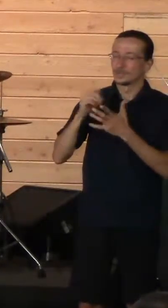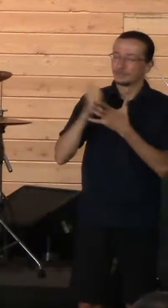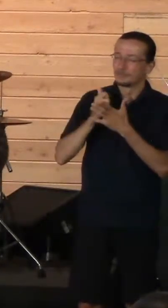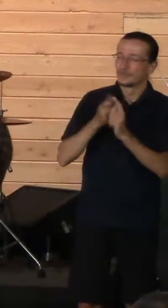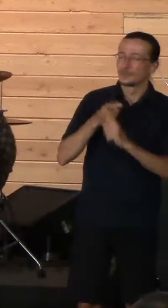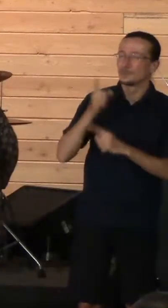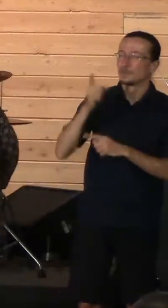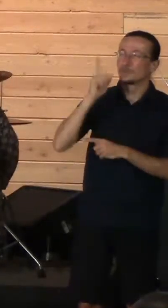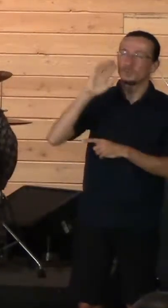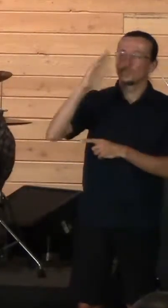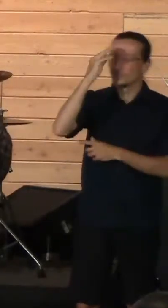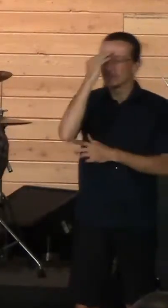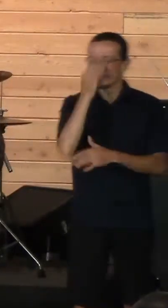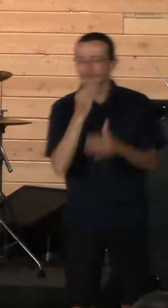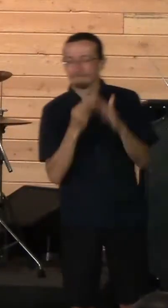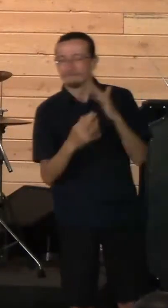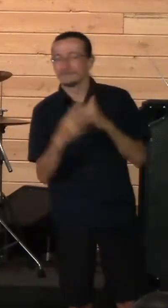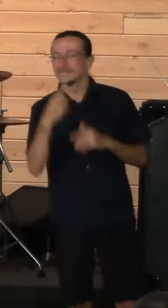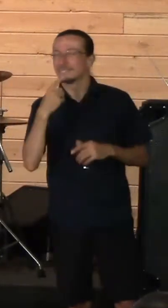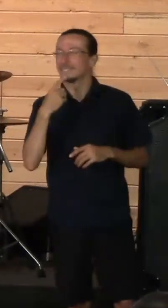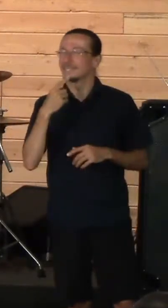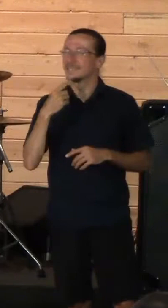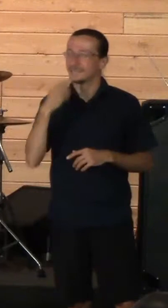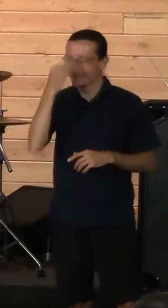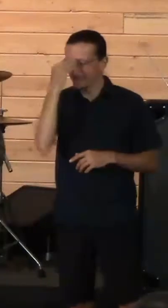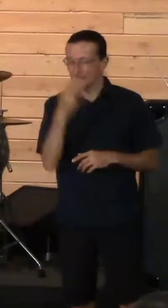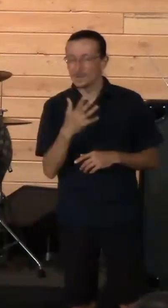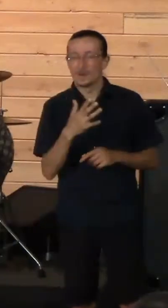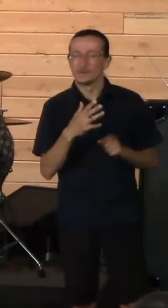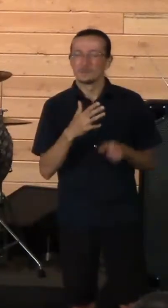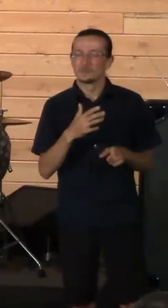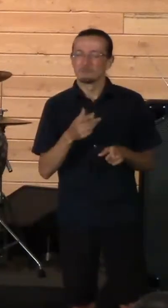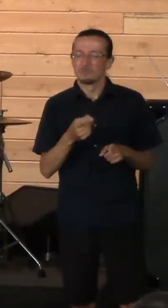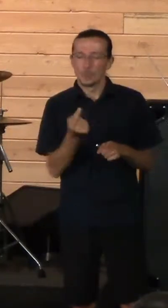ear and say, you are not alone in this.